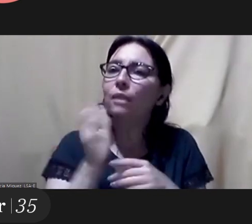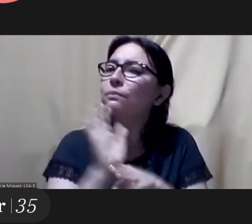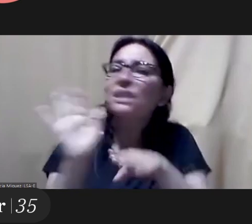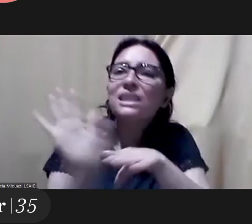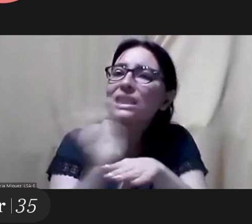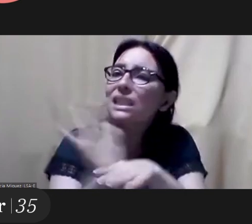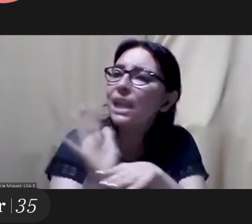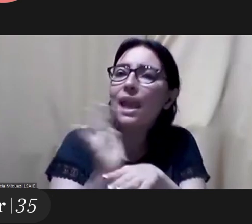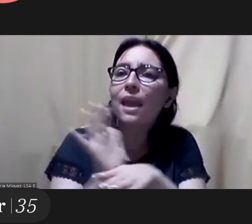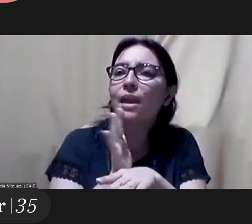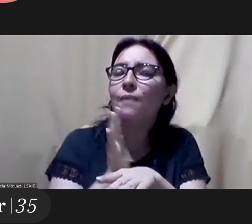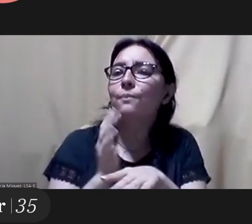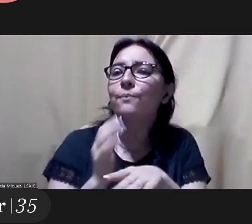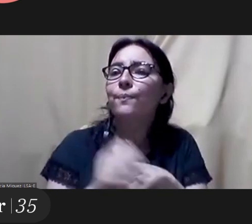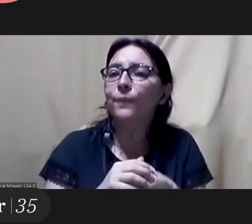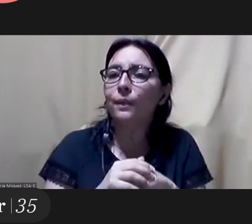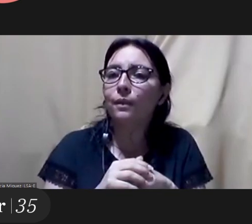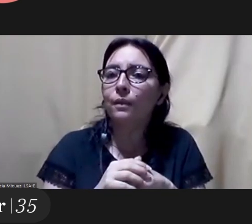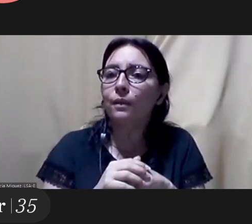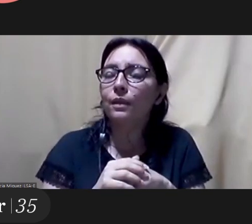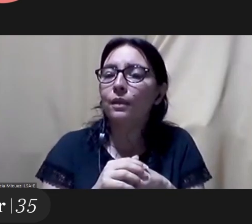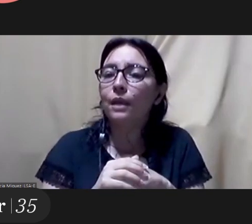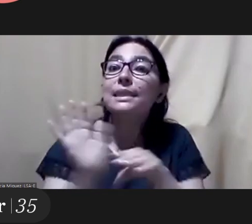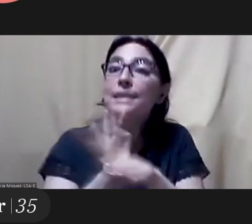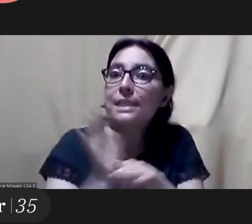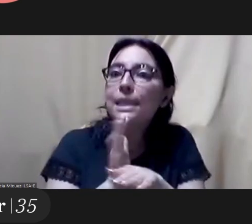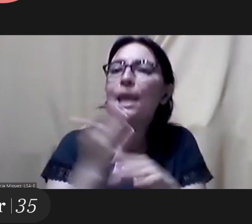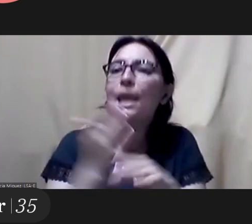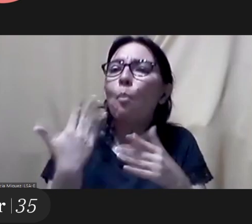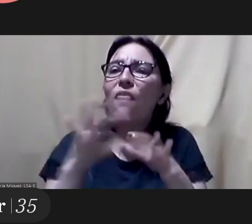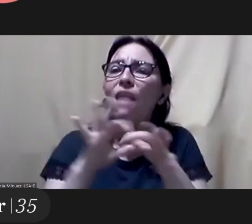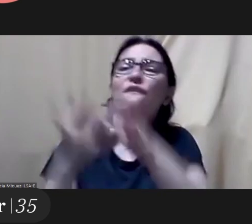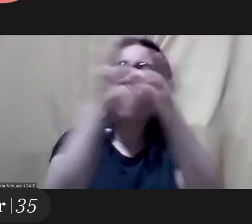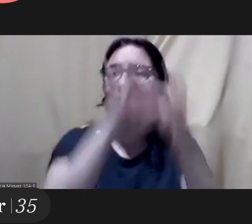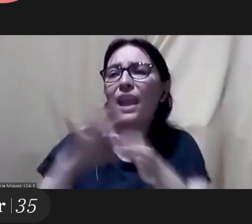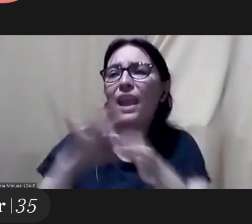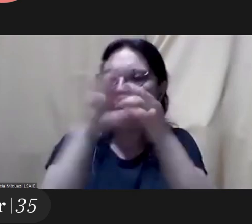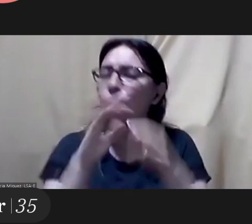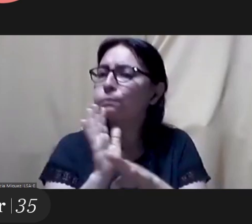effort to make cinema accessible for all, more inclusive.